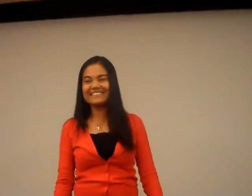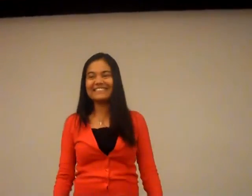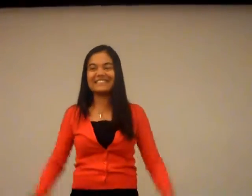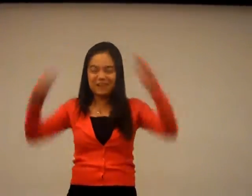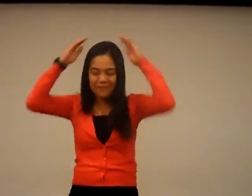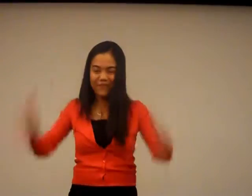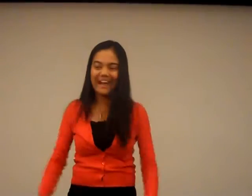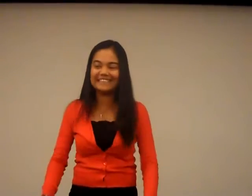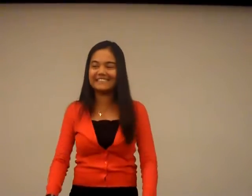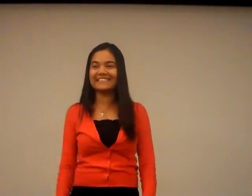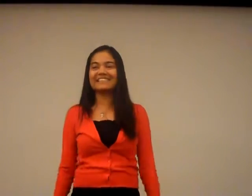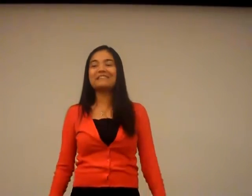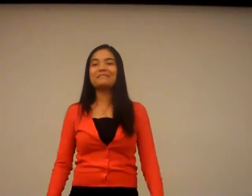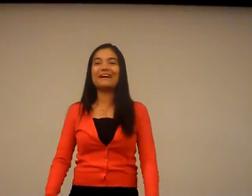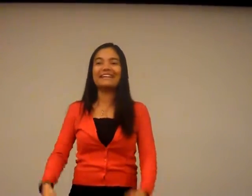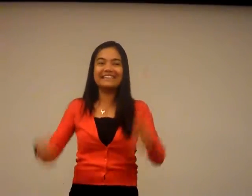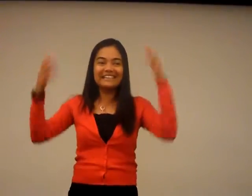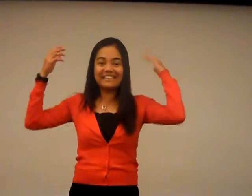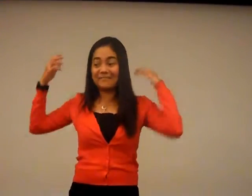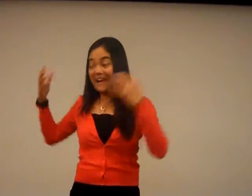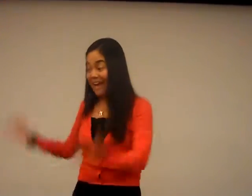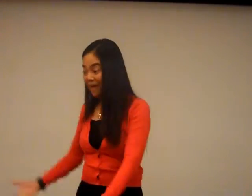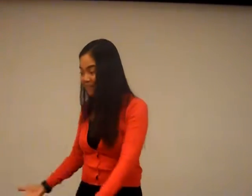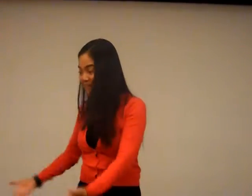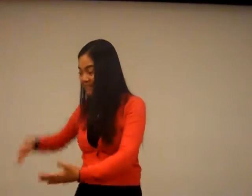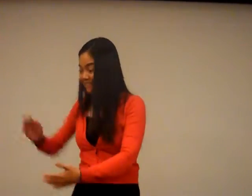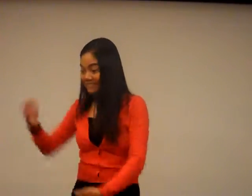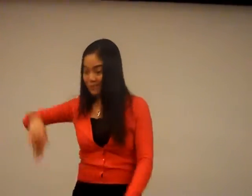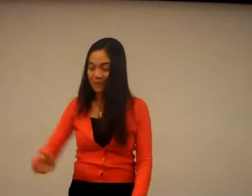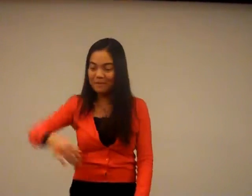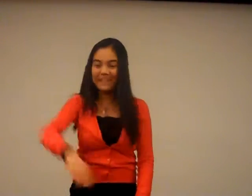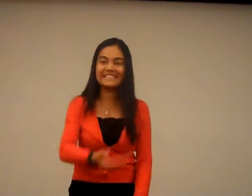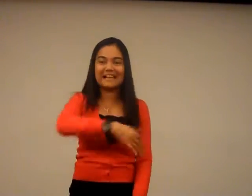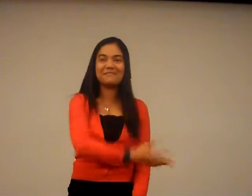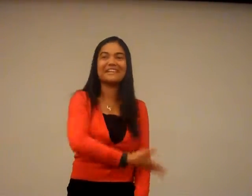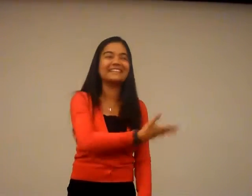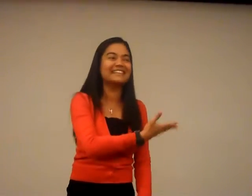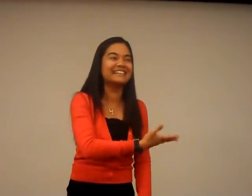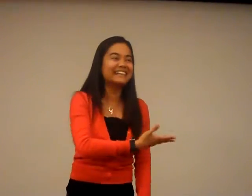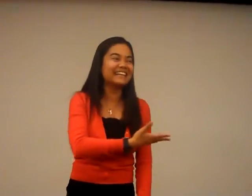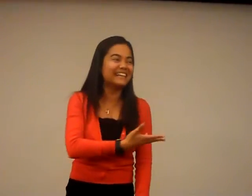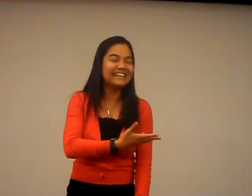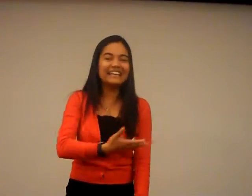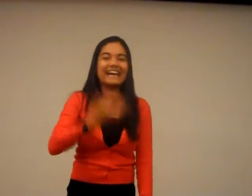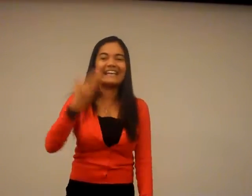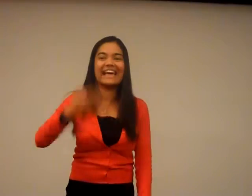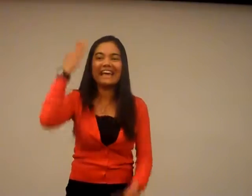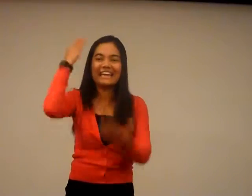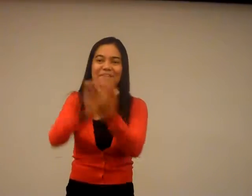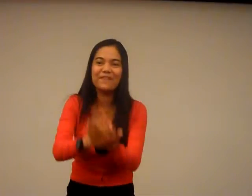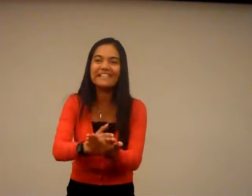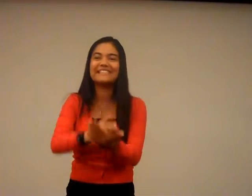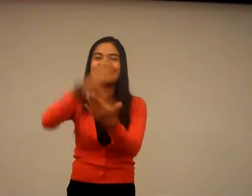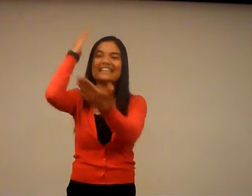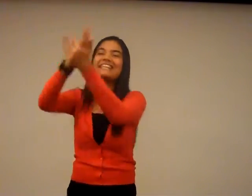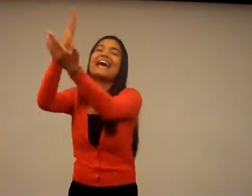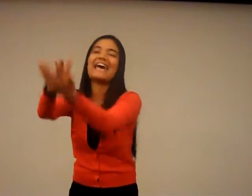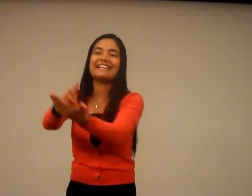It's not fresh. But if I have swimming salmon, can't get any fresher than that.